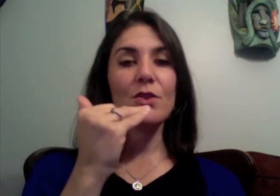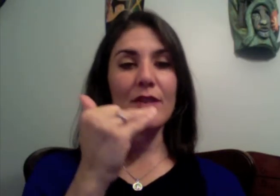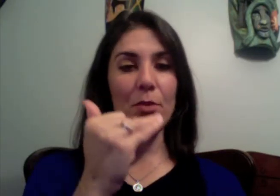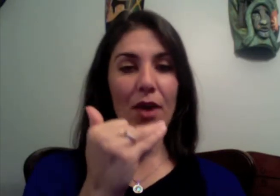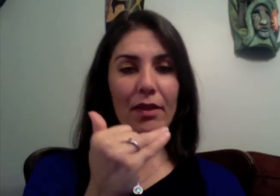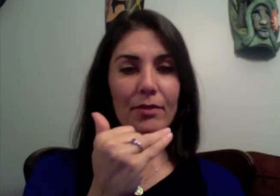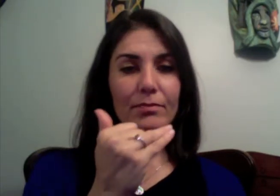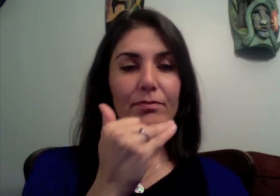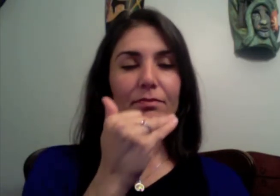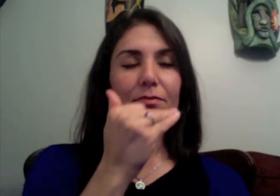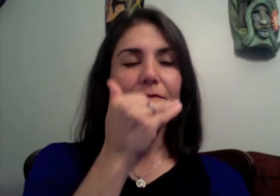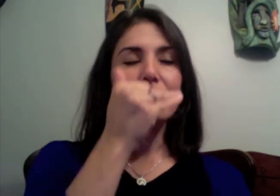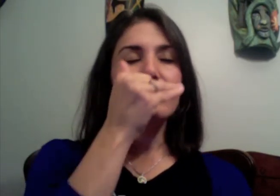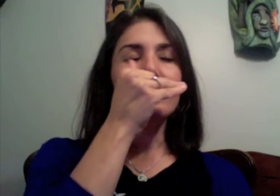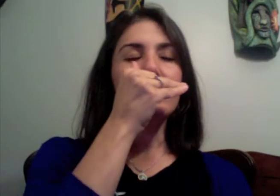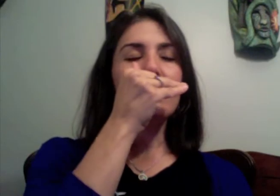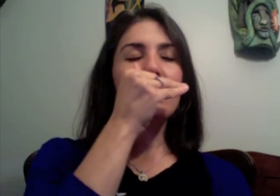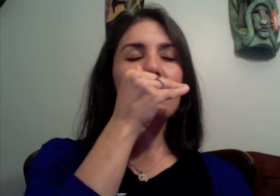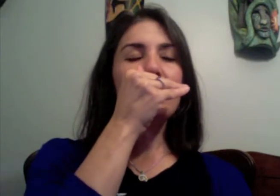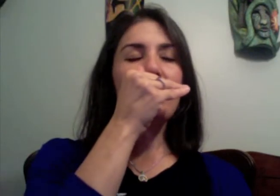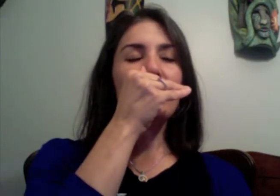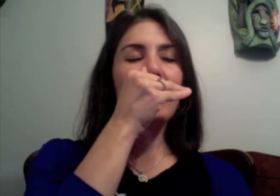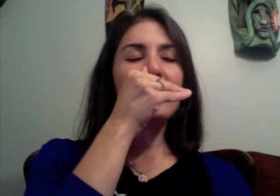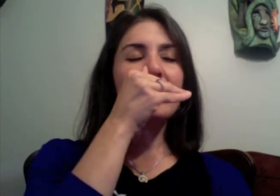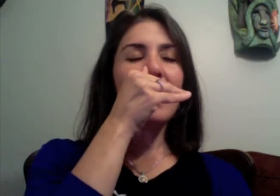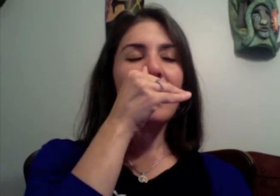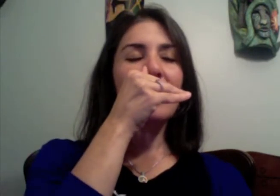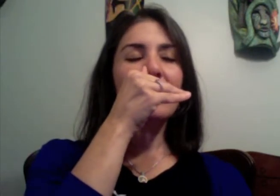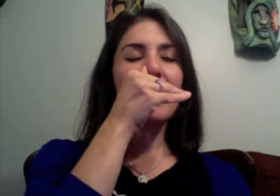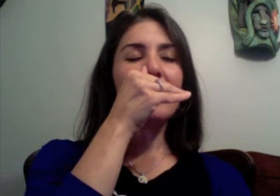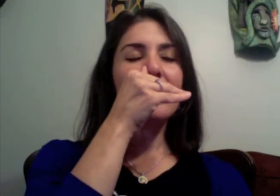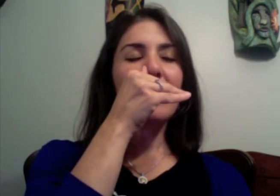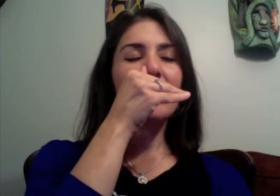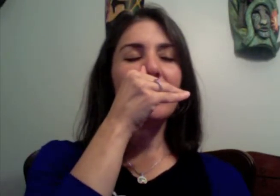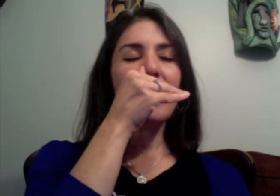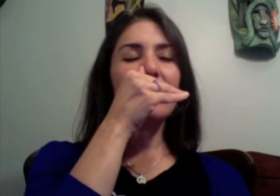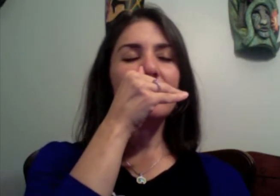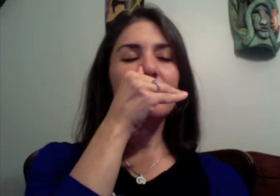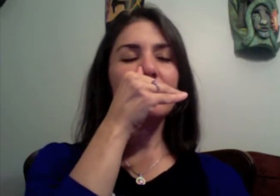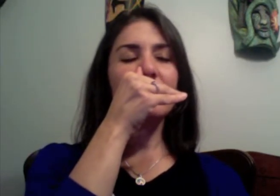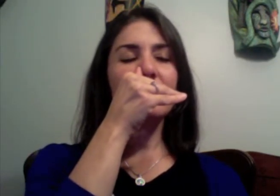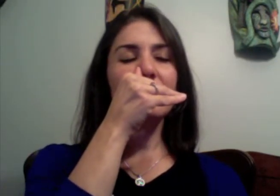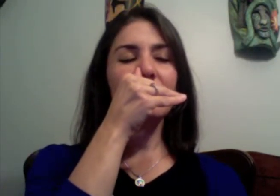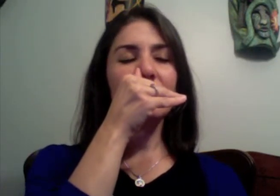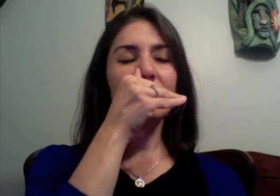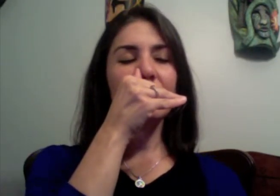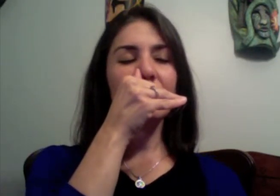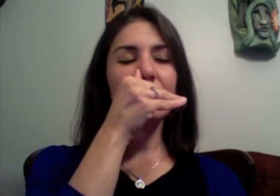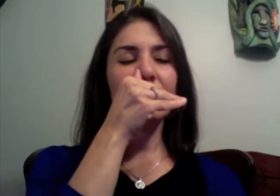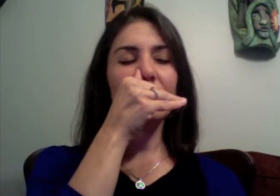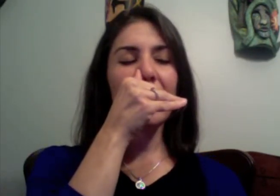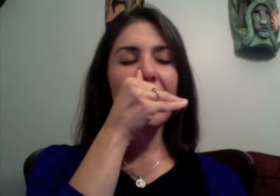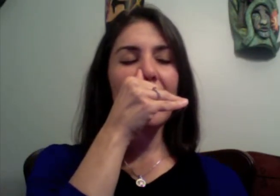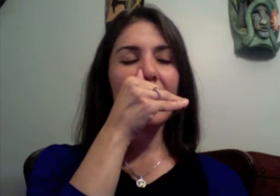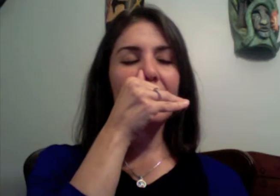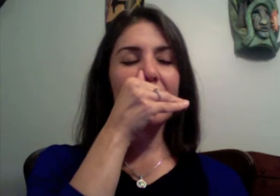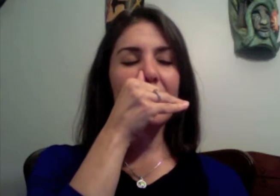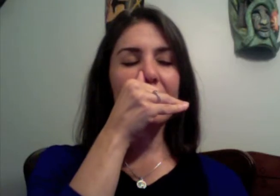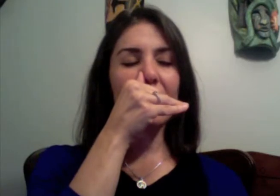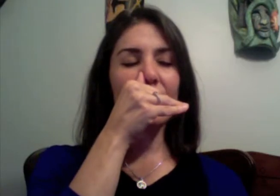take a breath close off the right side exhale out the left and it's exhale for